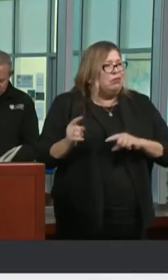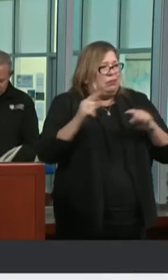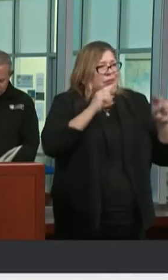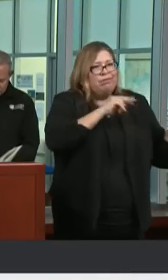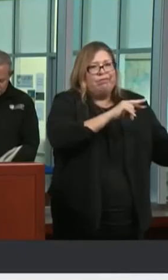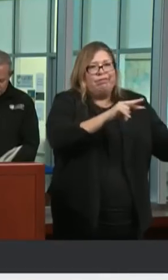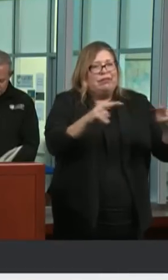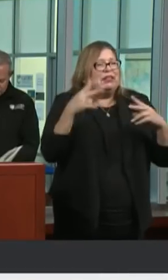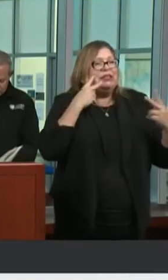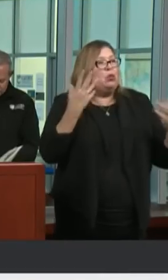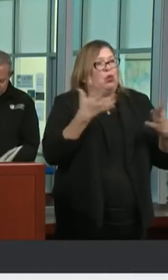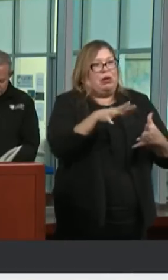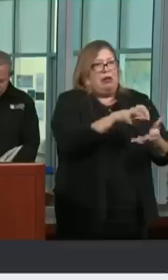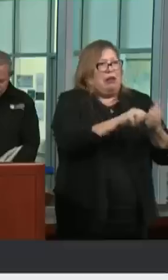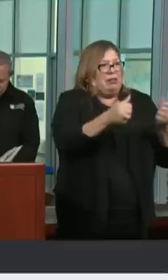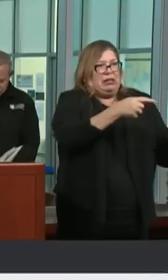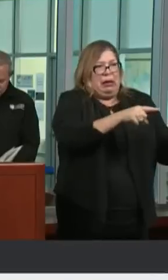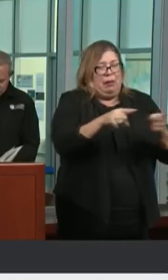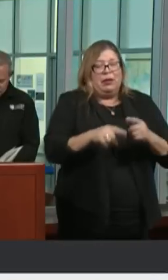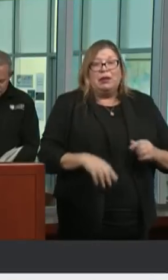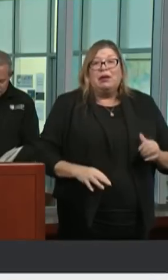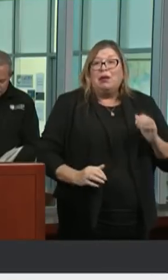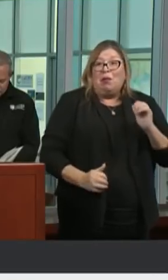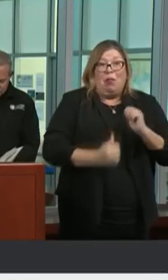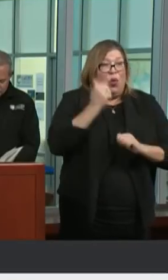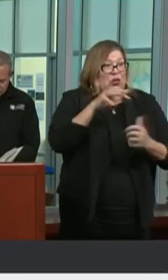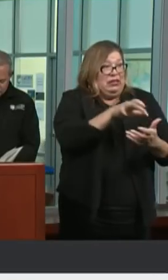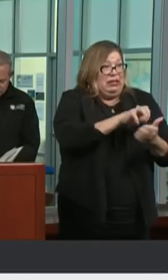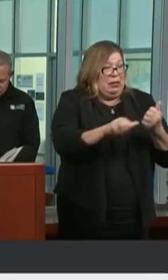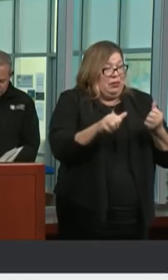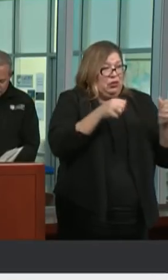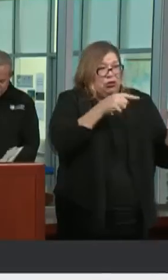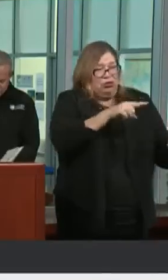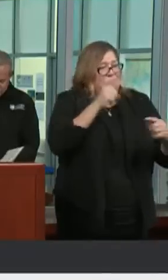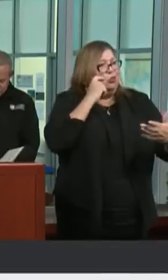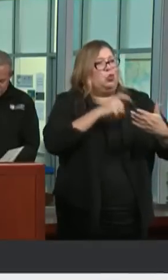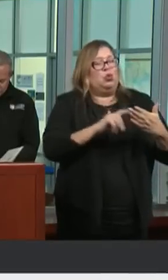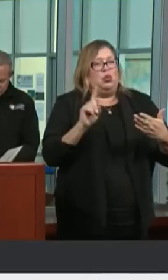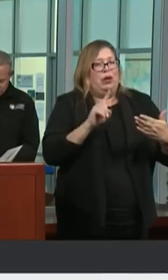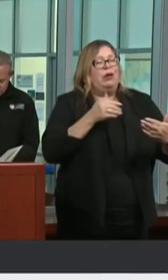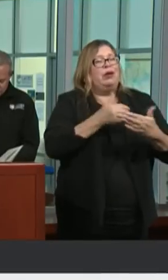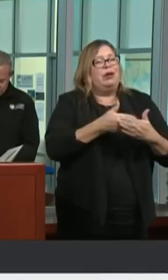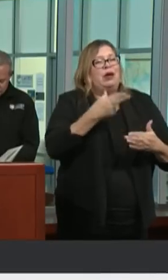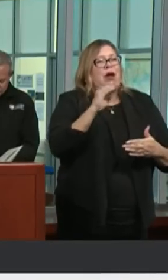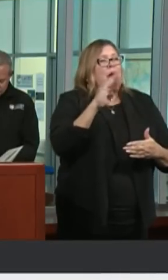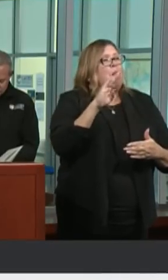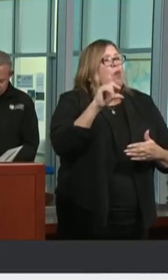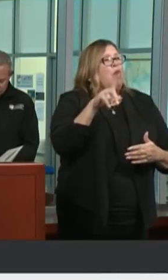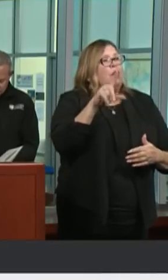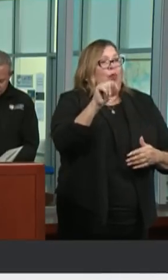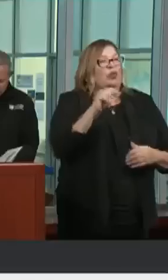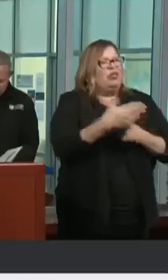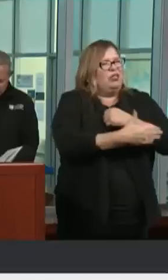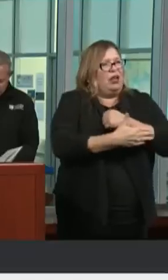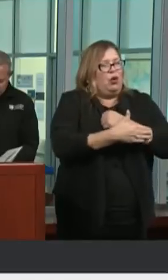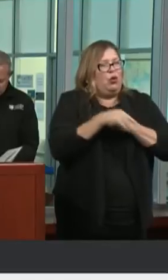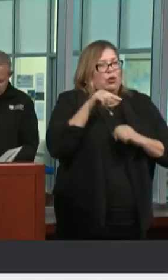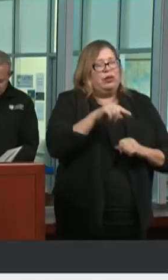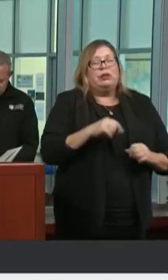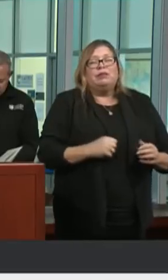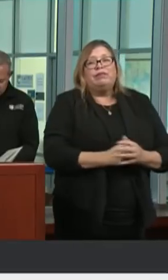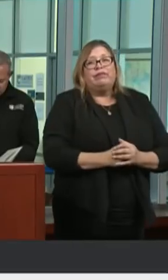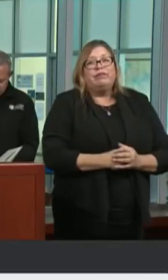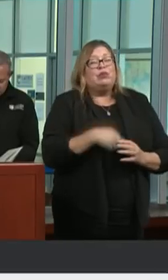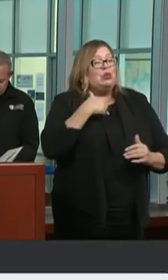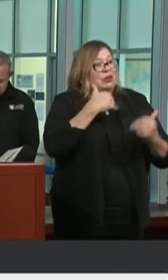communities. The majority of the damage of this incident was noted near the Humboldt County. We're currently working right now with